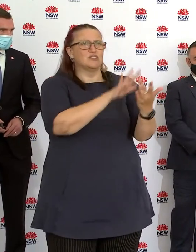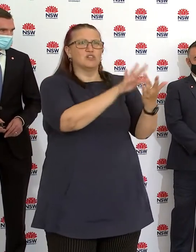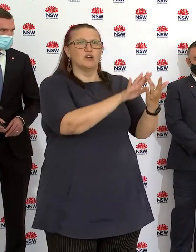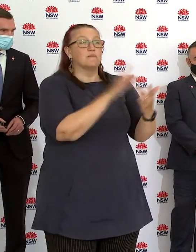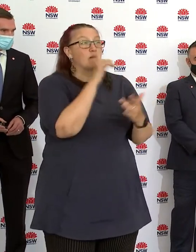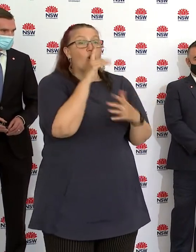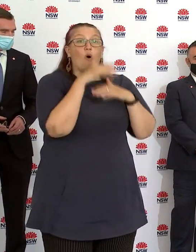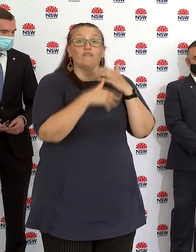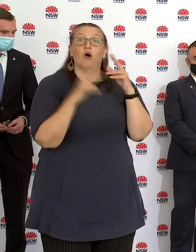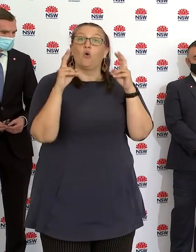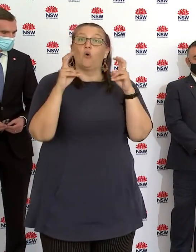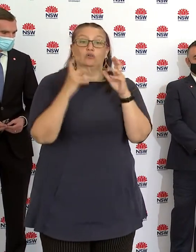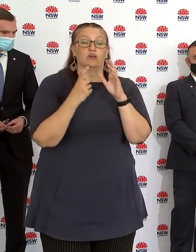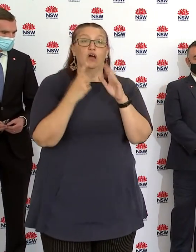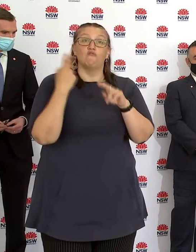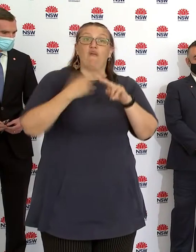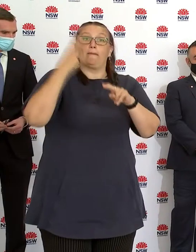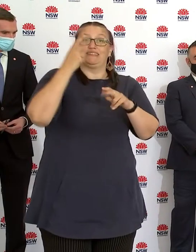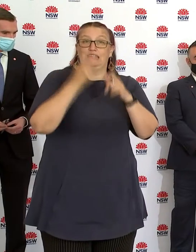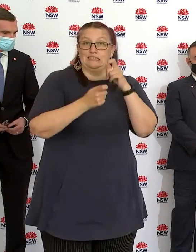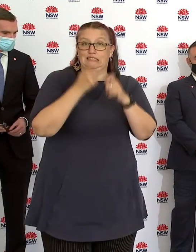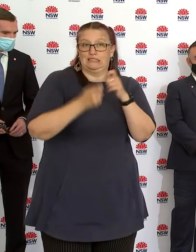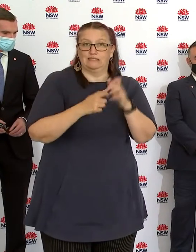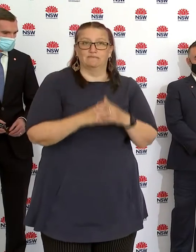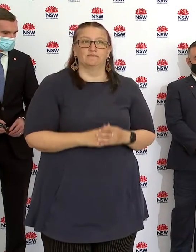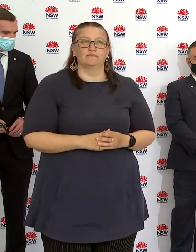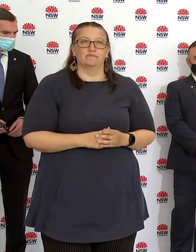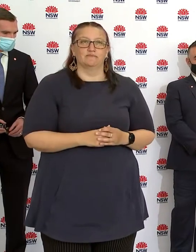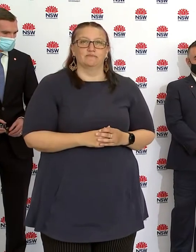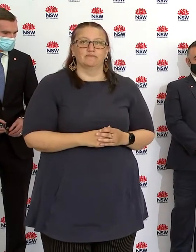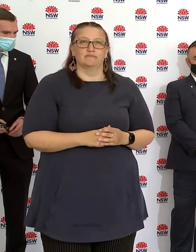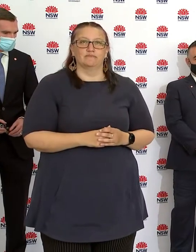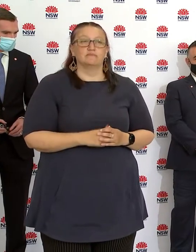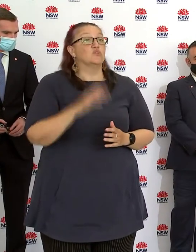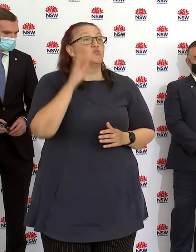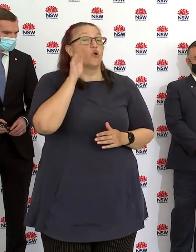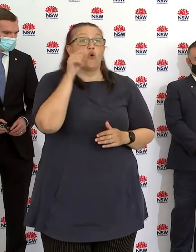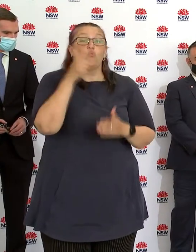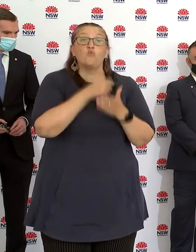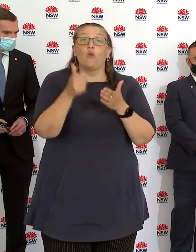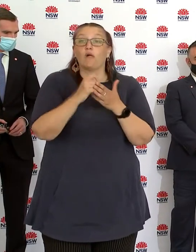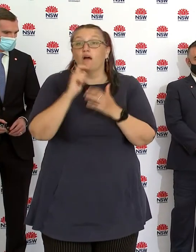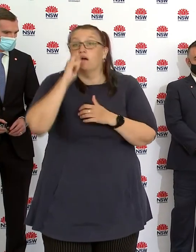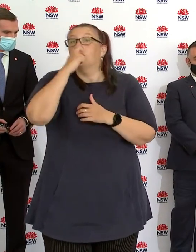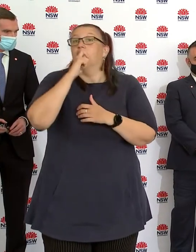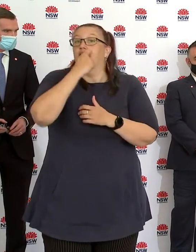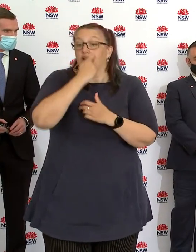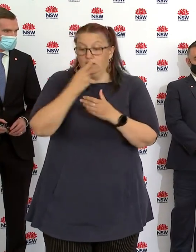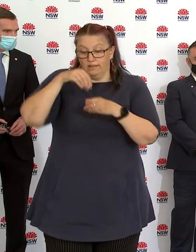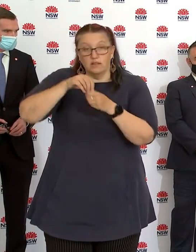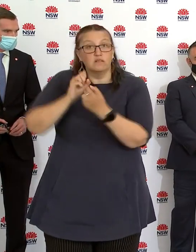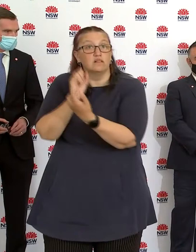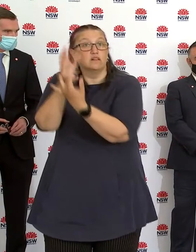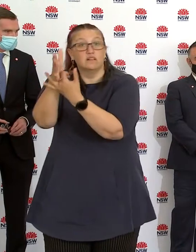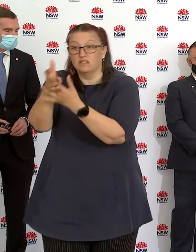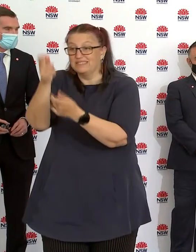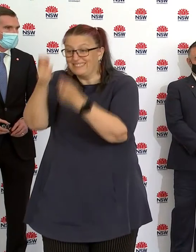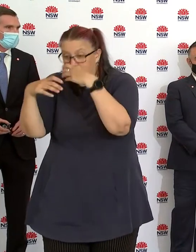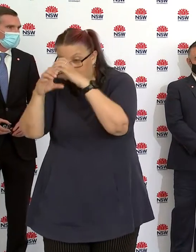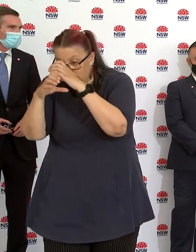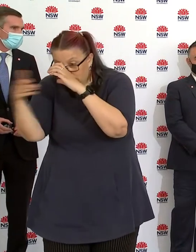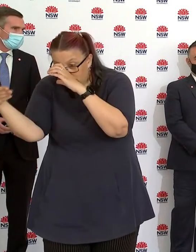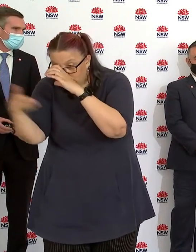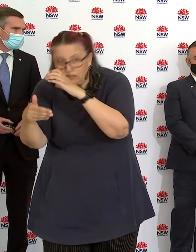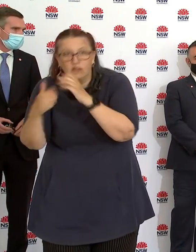antigen testing. So we are keen to have rapid antigen testing at key work sites, and also at school campuses when year 12